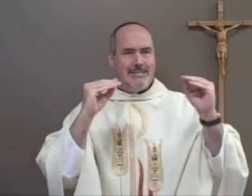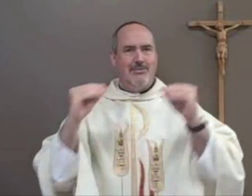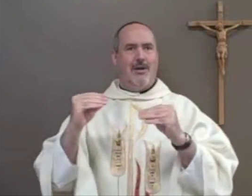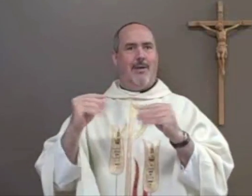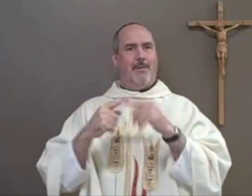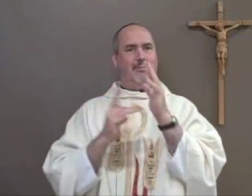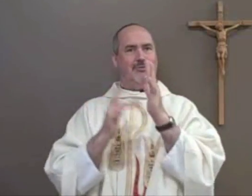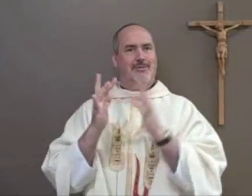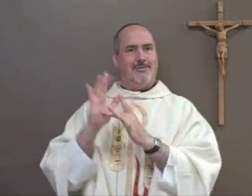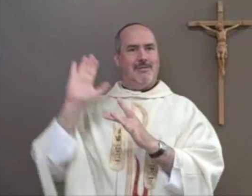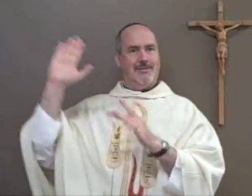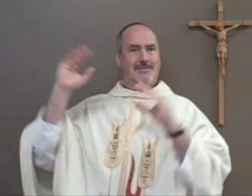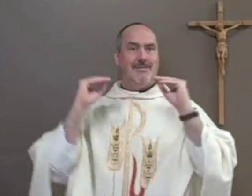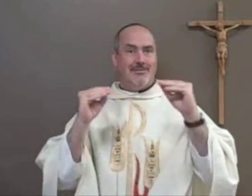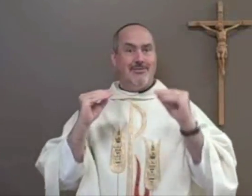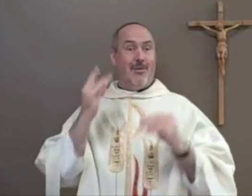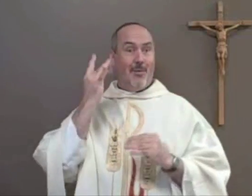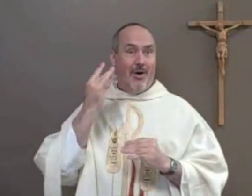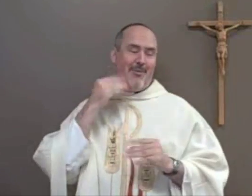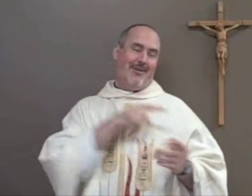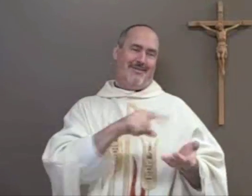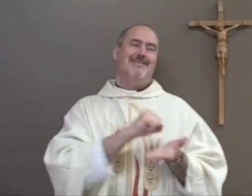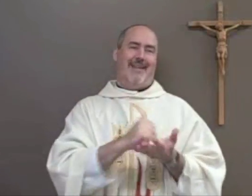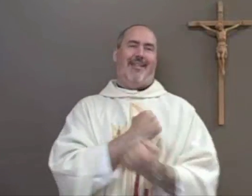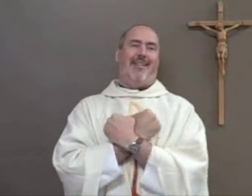kept teaching about Jesus and they kept loving Jesus